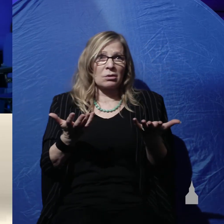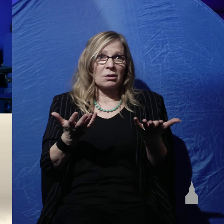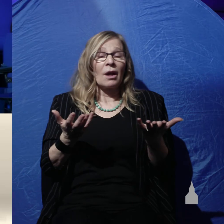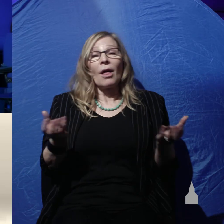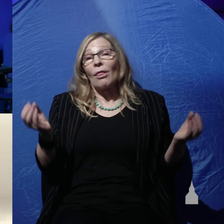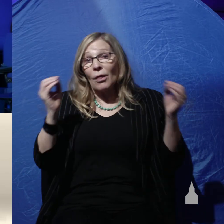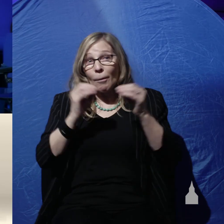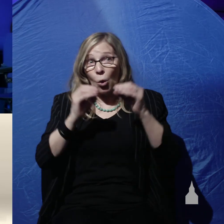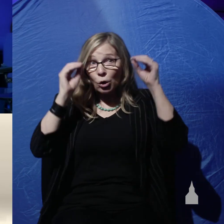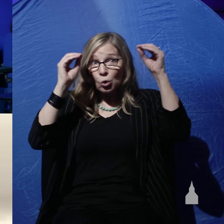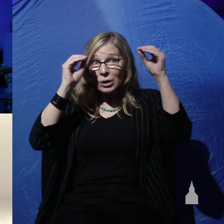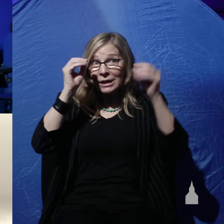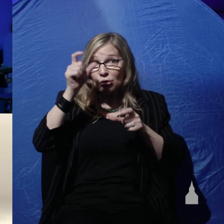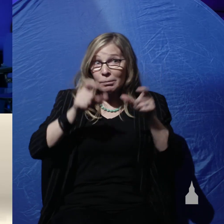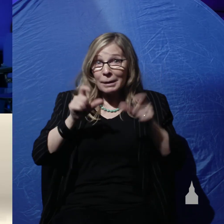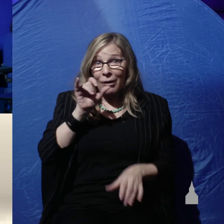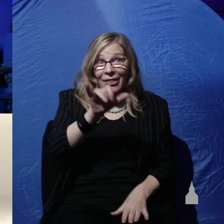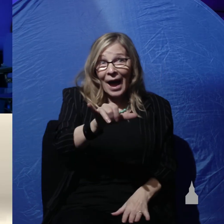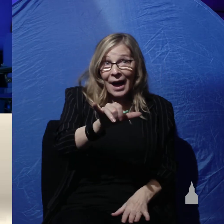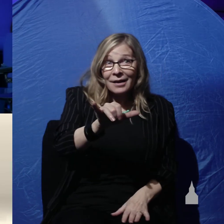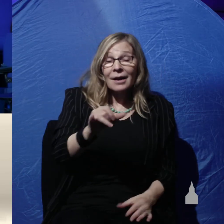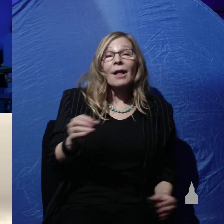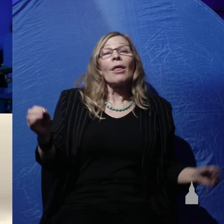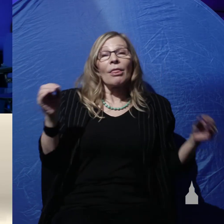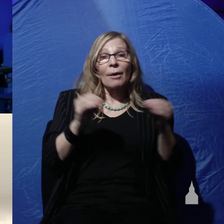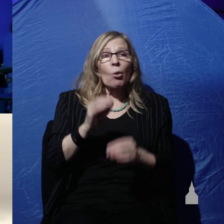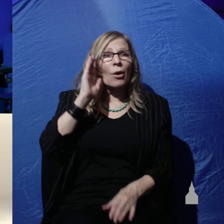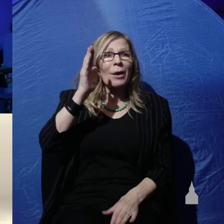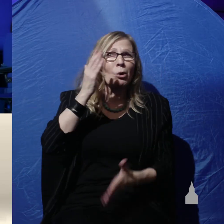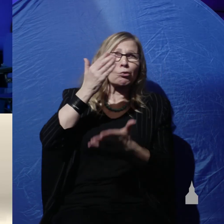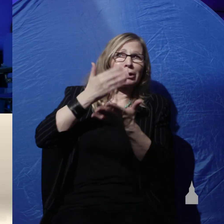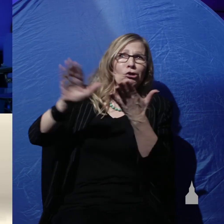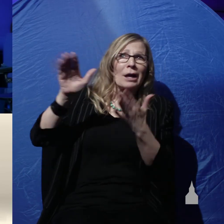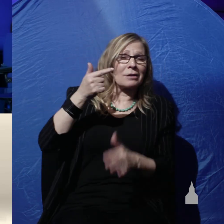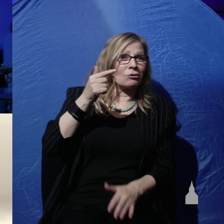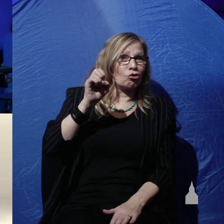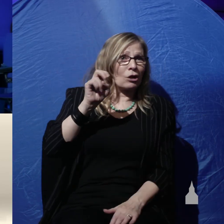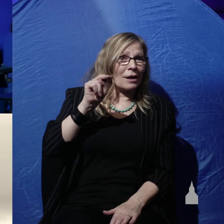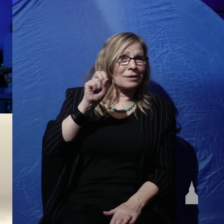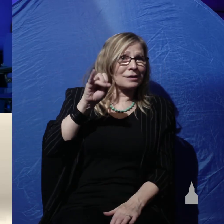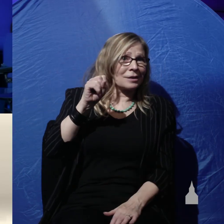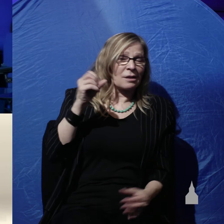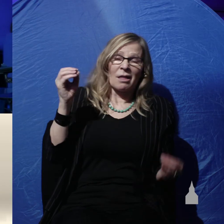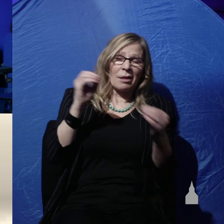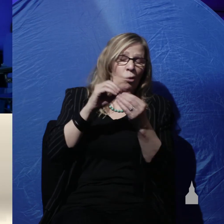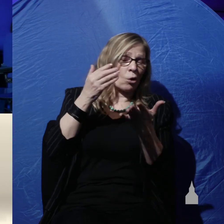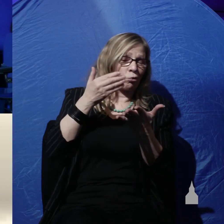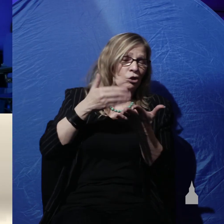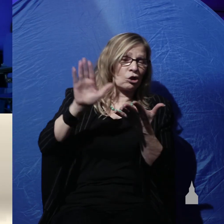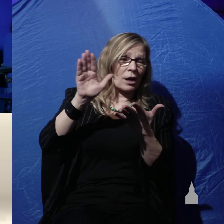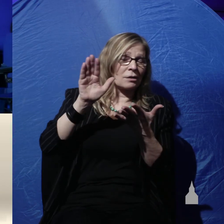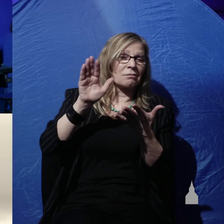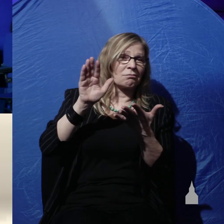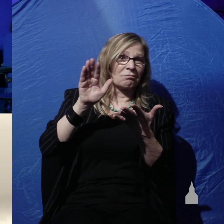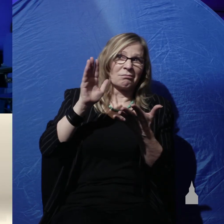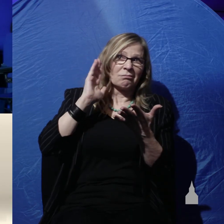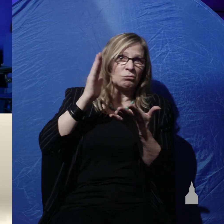more you teach people that the more they're going to reject Genesis and the more they reject Genesis the more they will reject